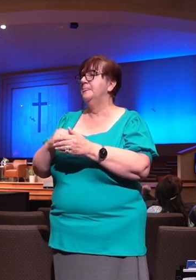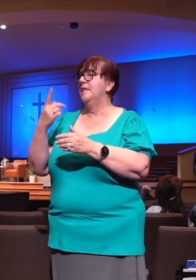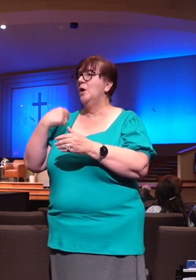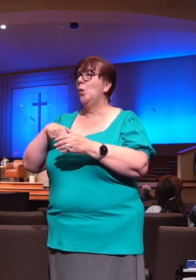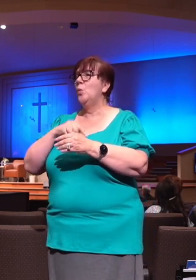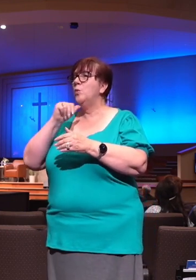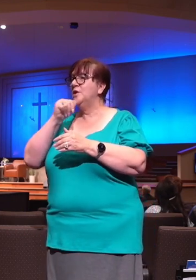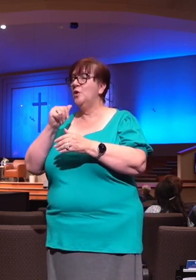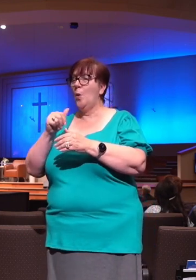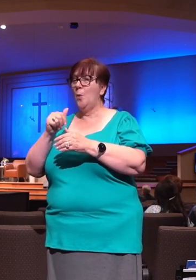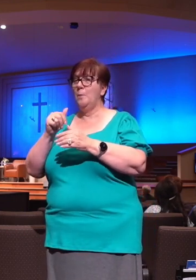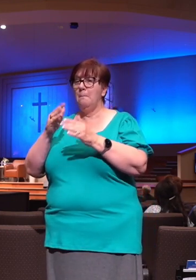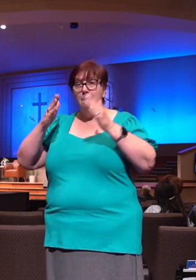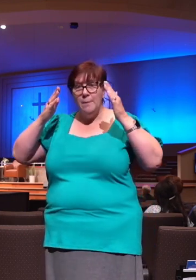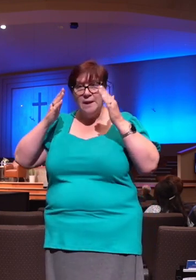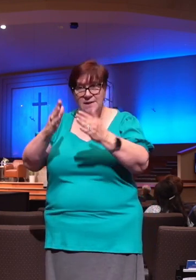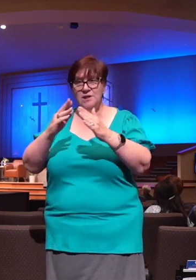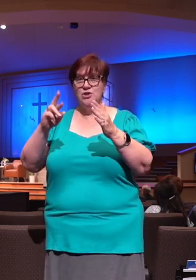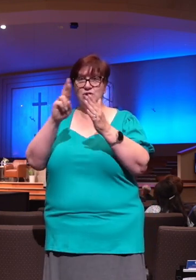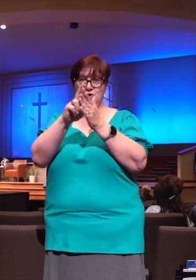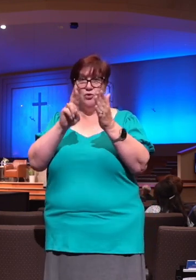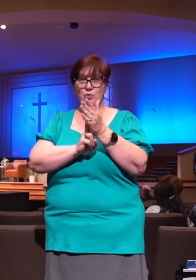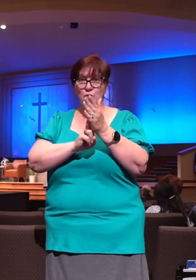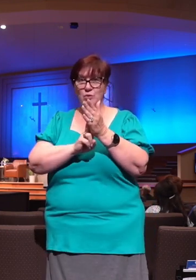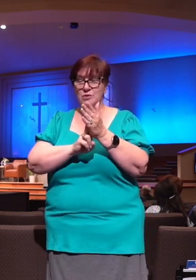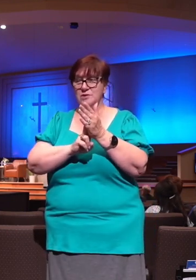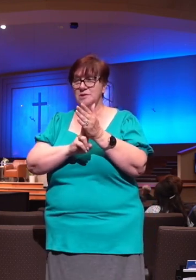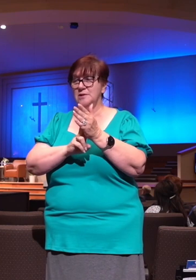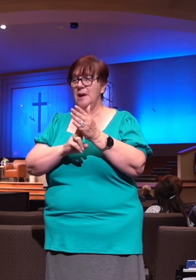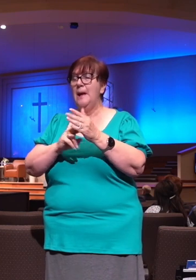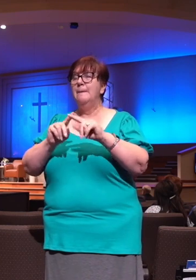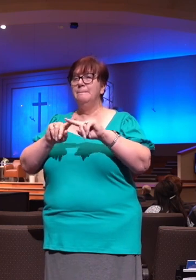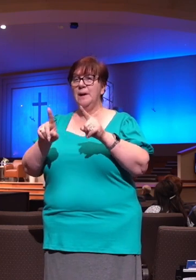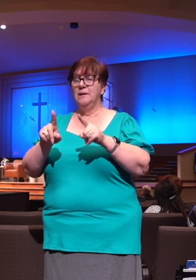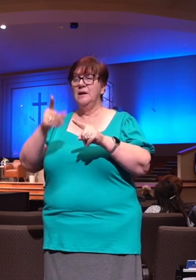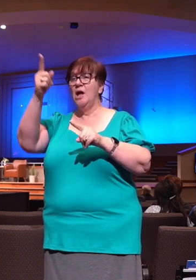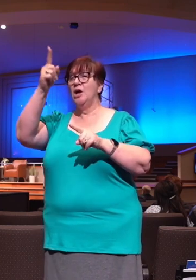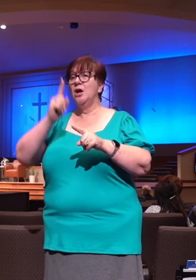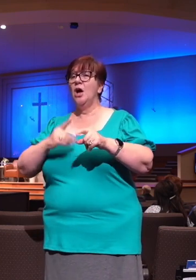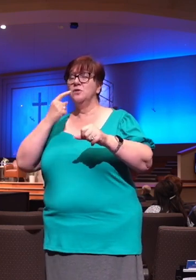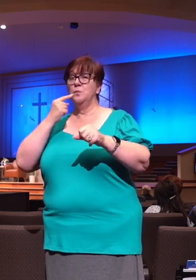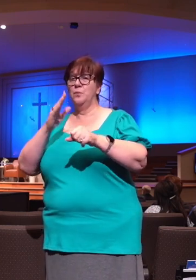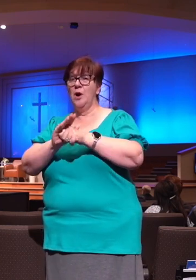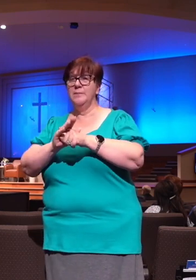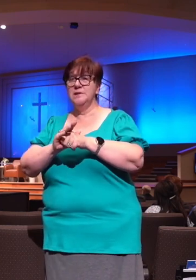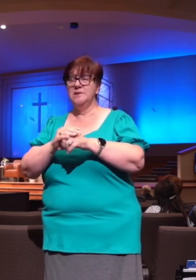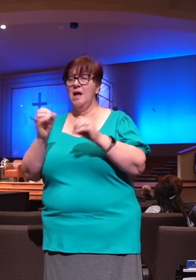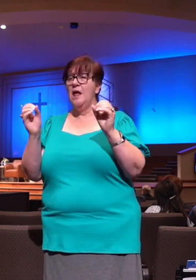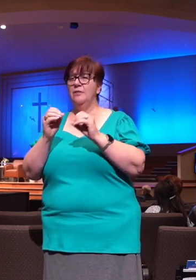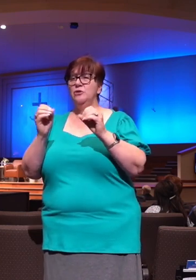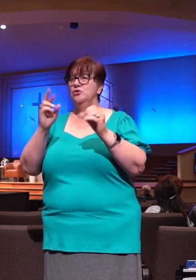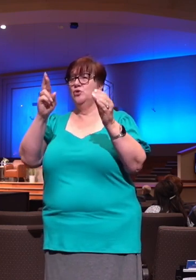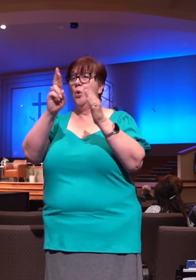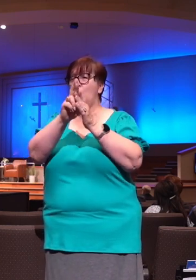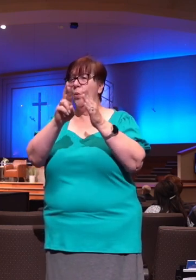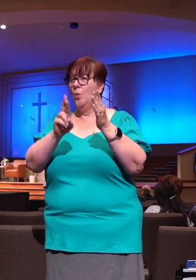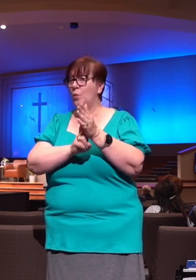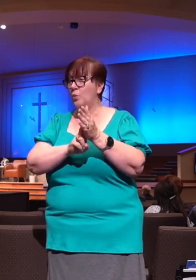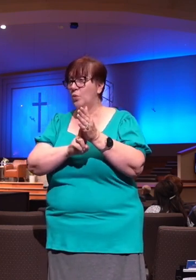print. I want you to know something about the promises of God, specifically the promises that we're going to talk about in just a moment. There's no fine print. There's no exclusion